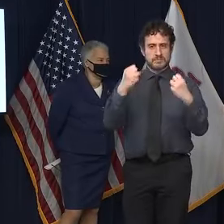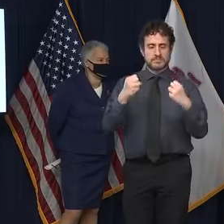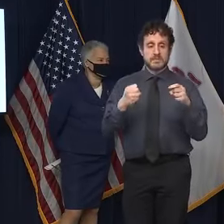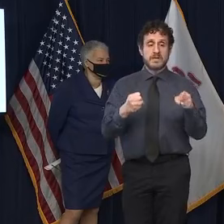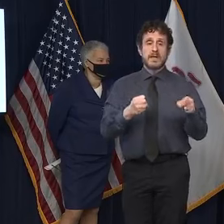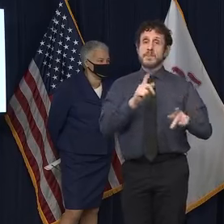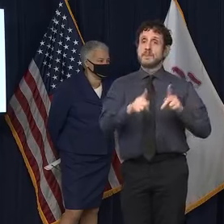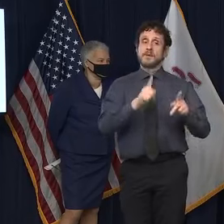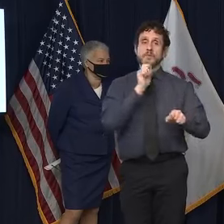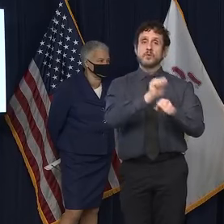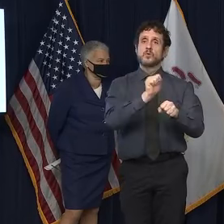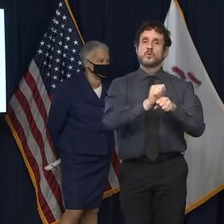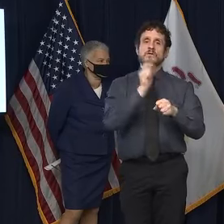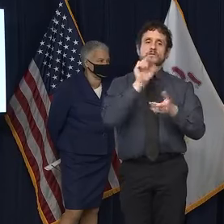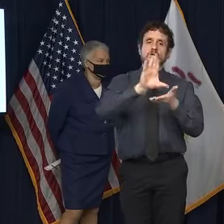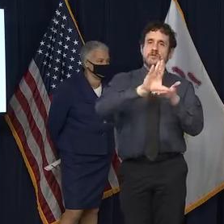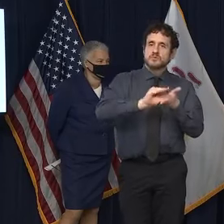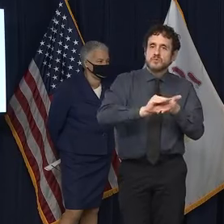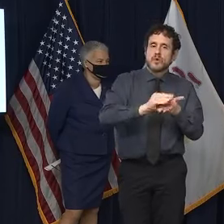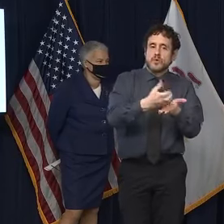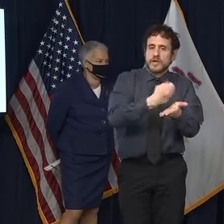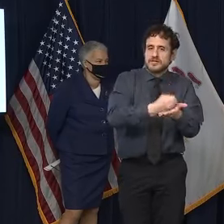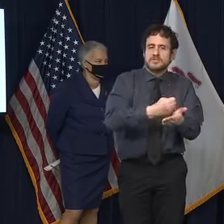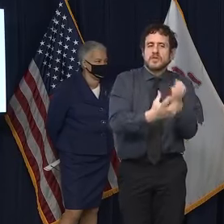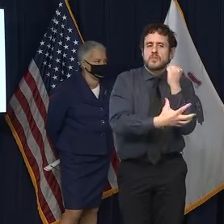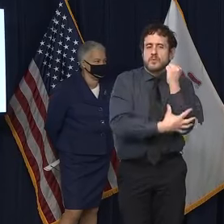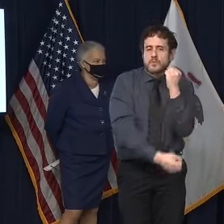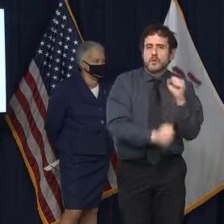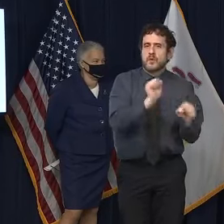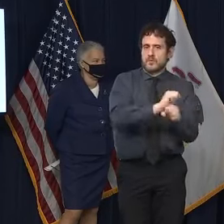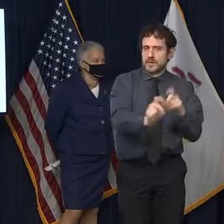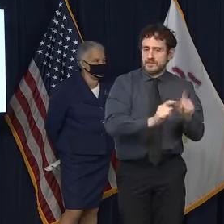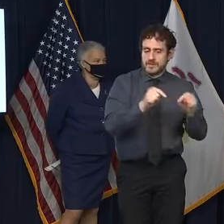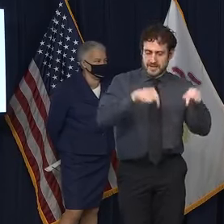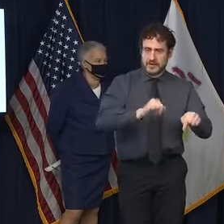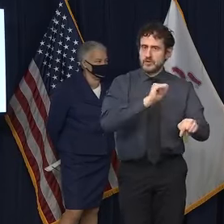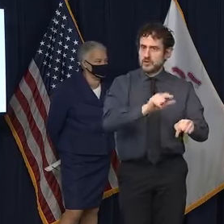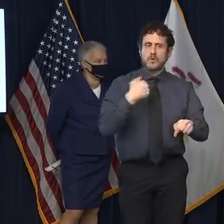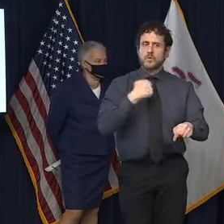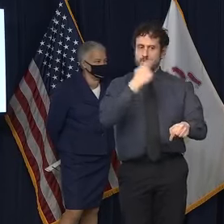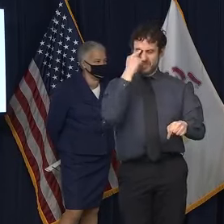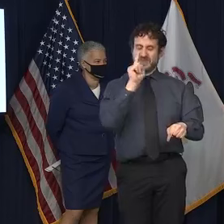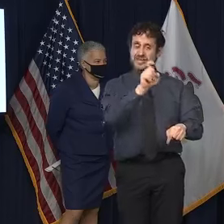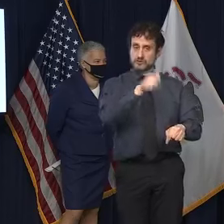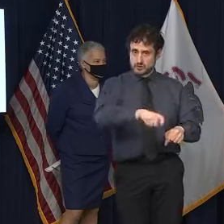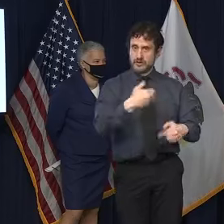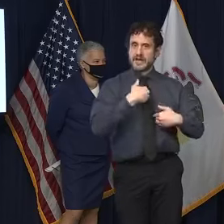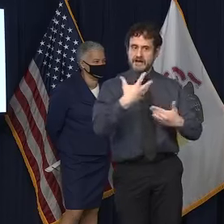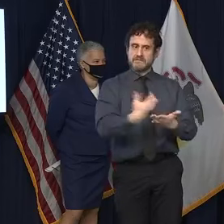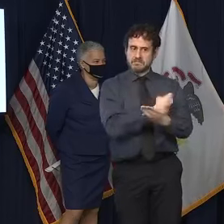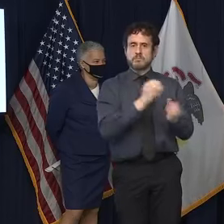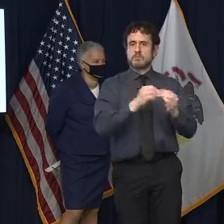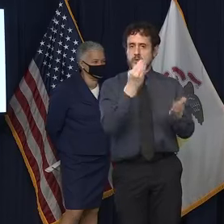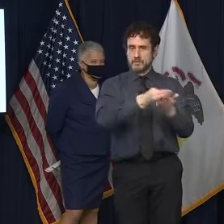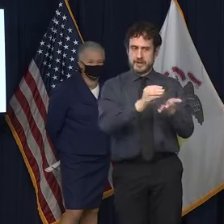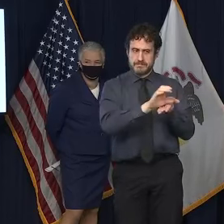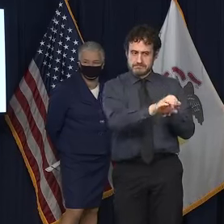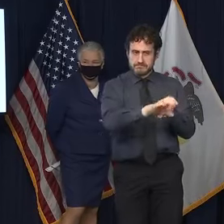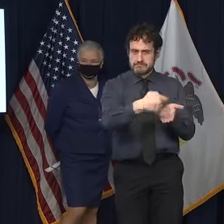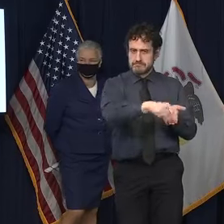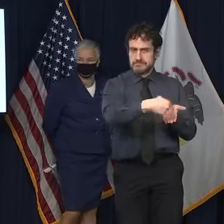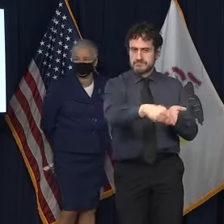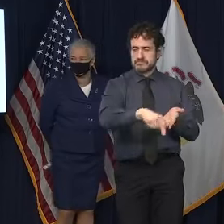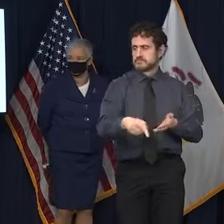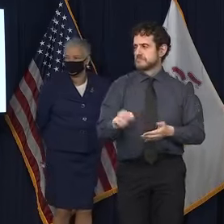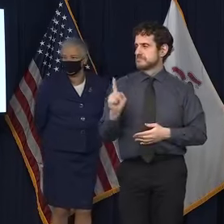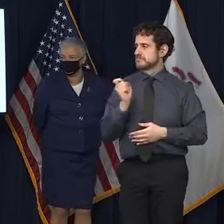in our economy, the poorest working people in Illinois, we think that they deserve a raise. Mark Maxwell at